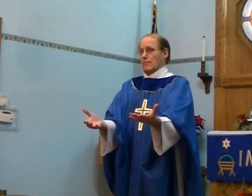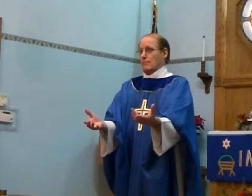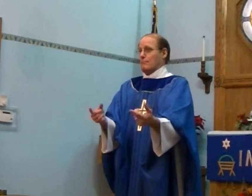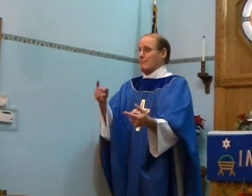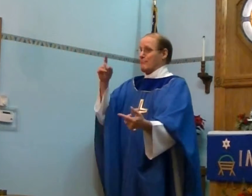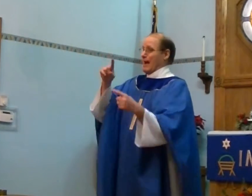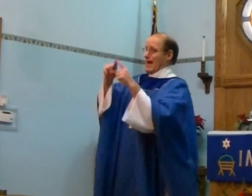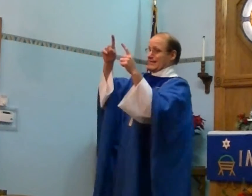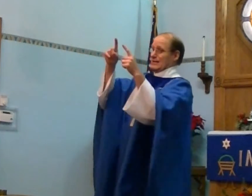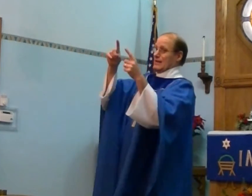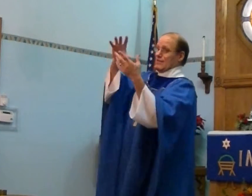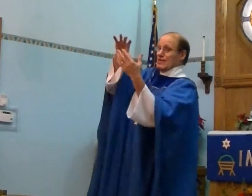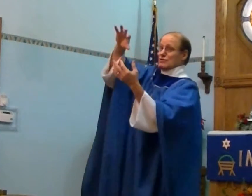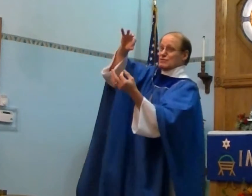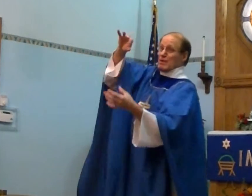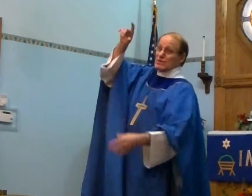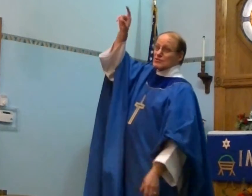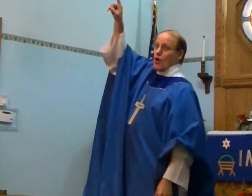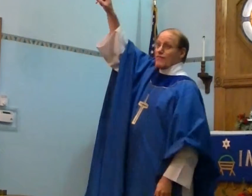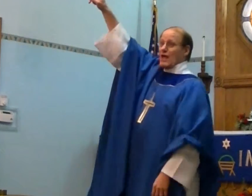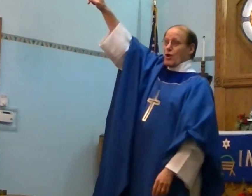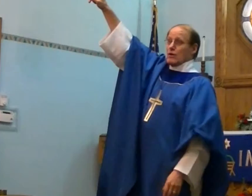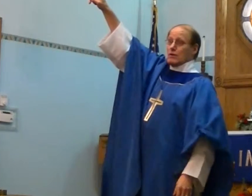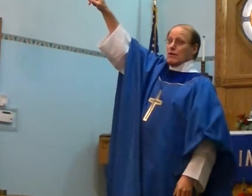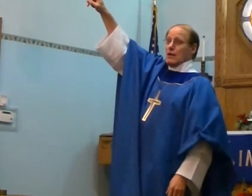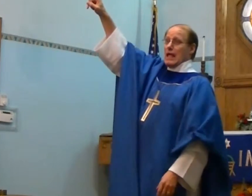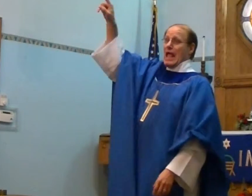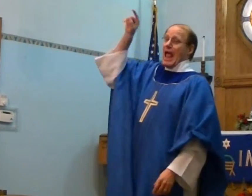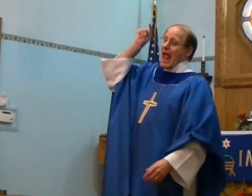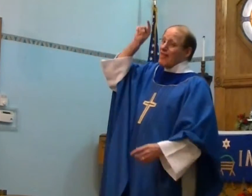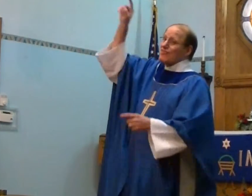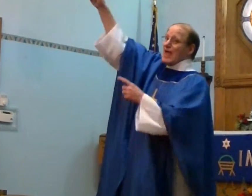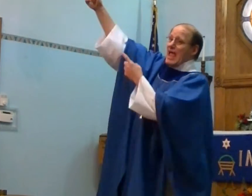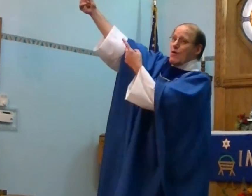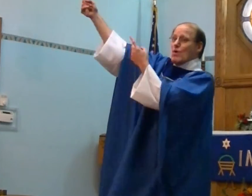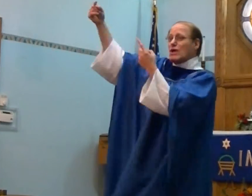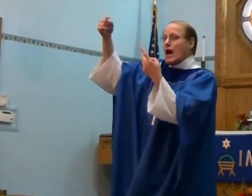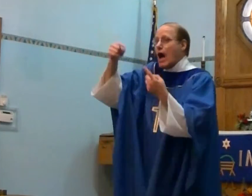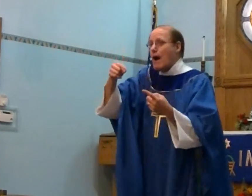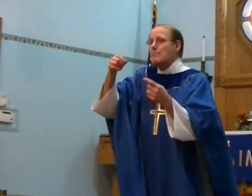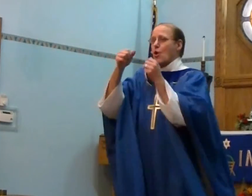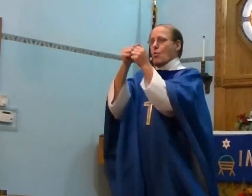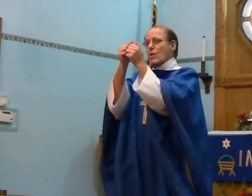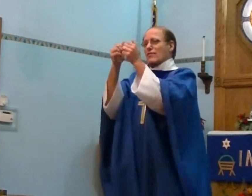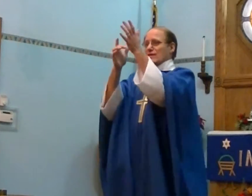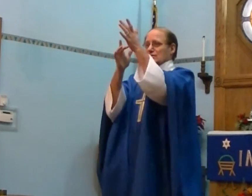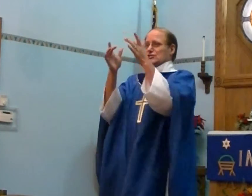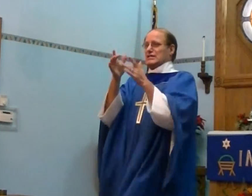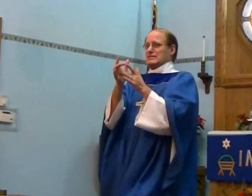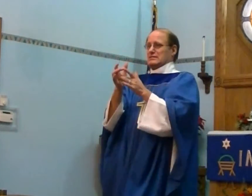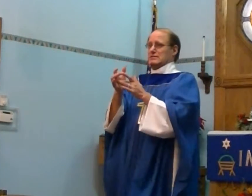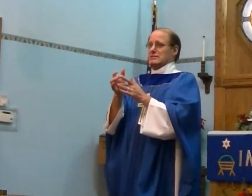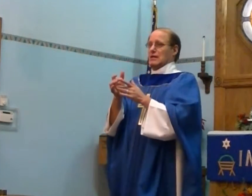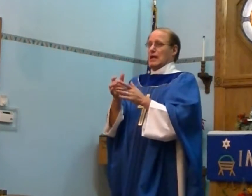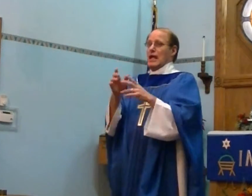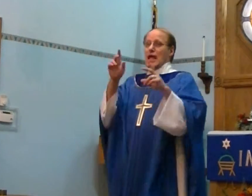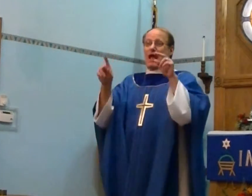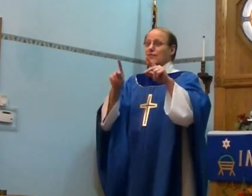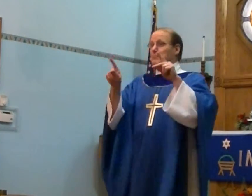but their spirits are there and they will come with Jesus and the